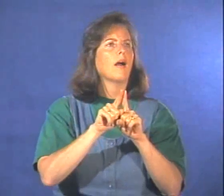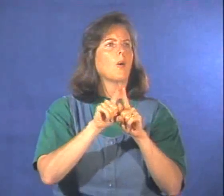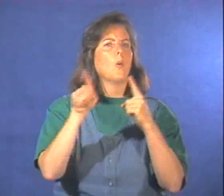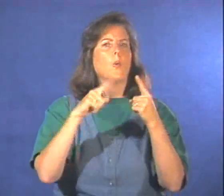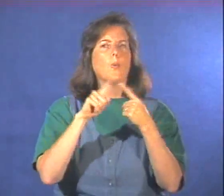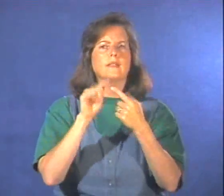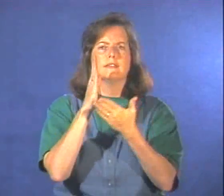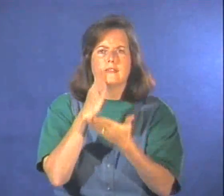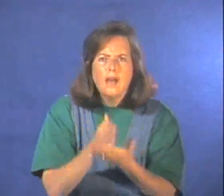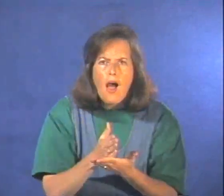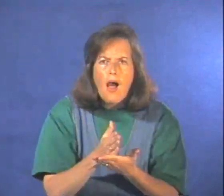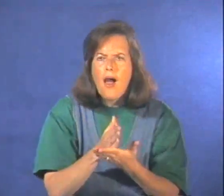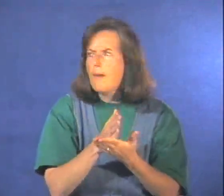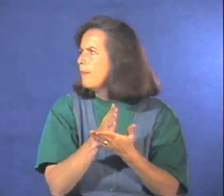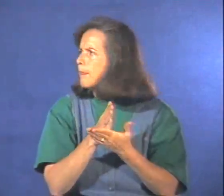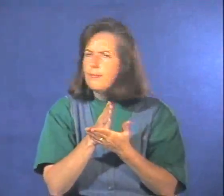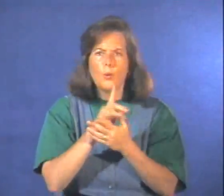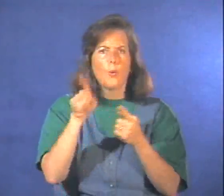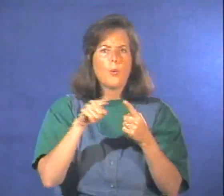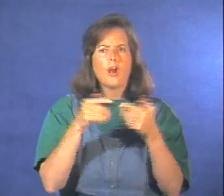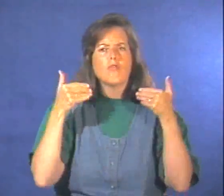You know, when to stop, when to walk.